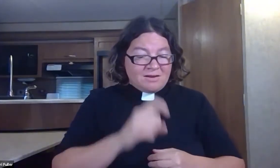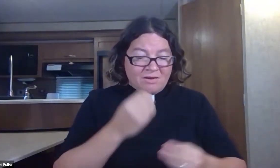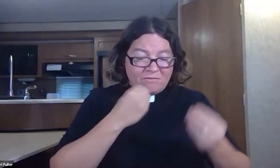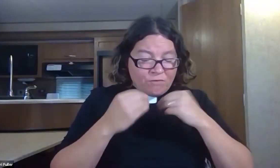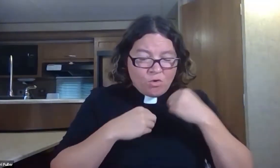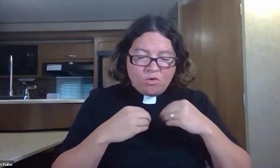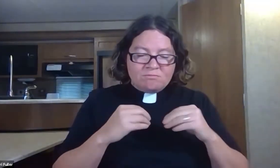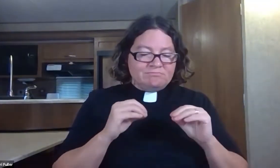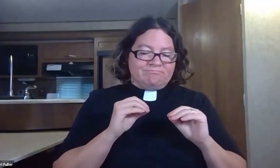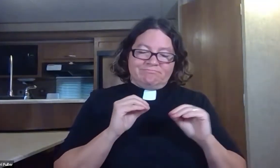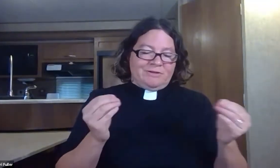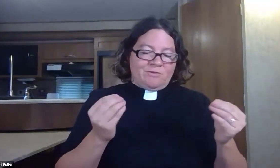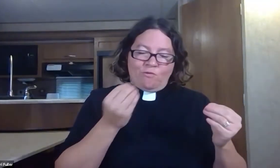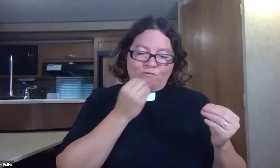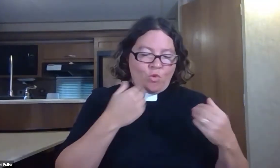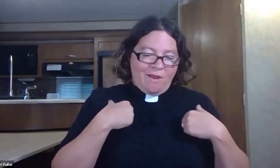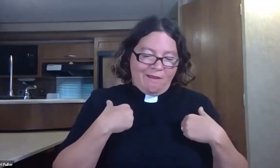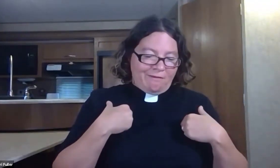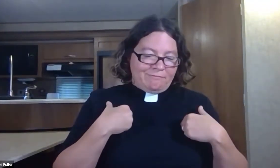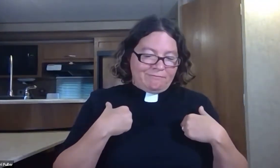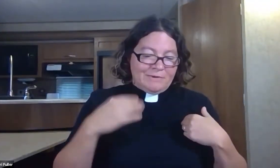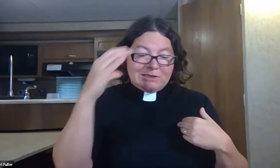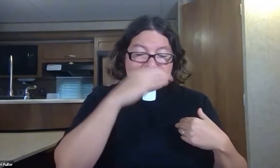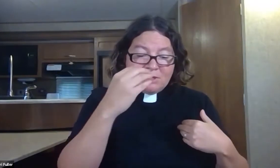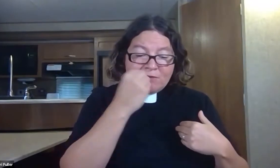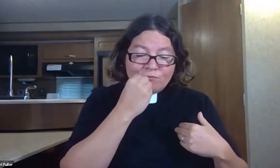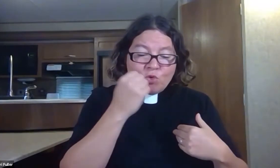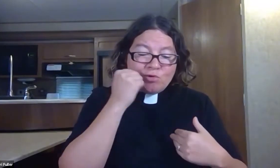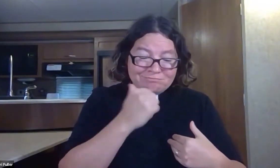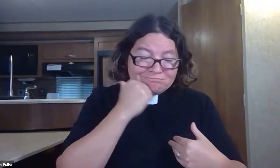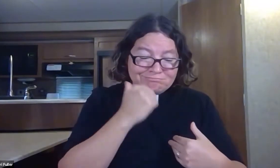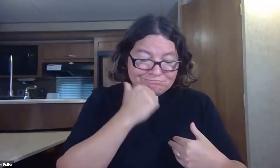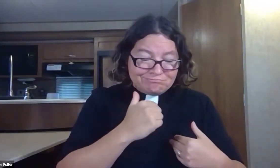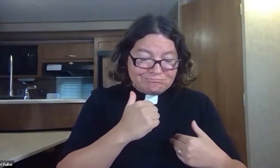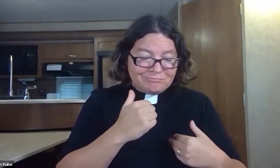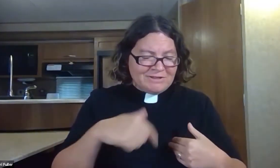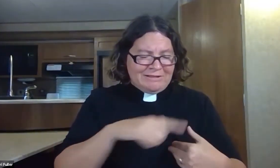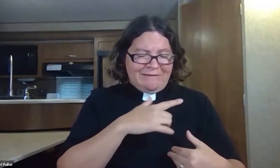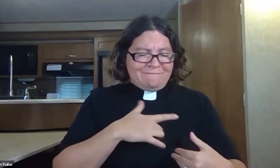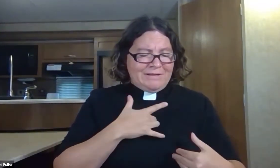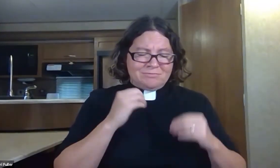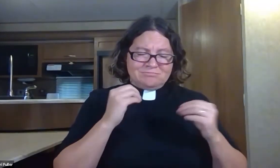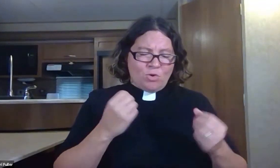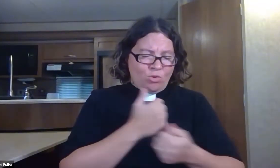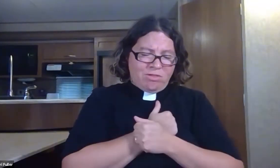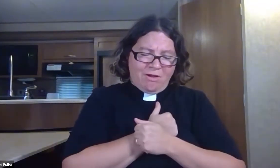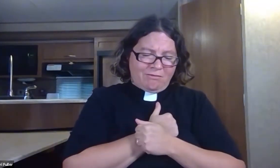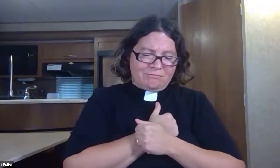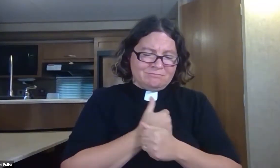for those whose bodies need nourishment they cannot provide for those who struggle each day for